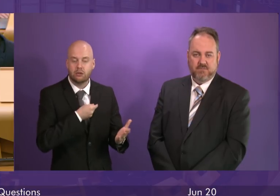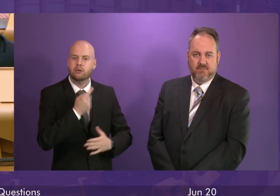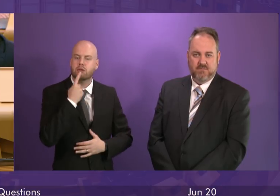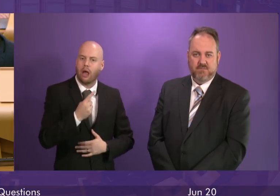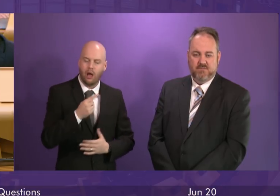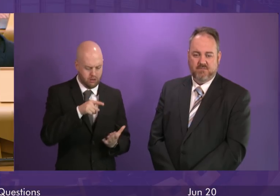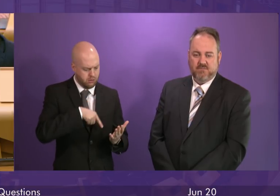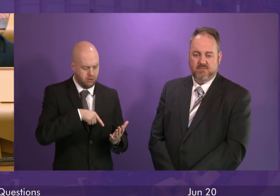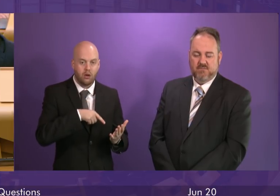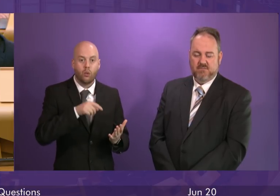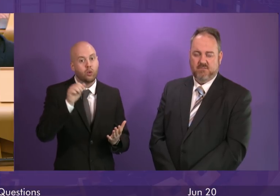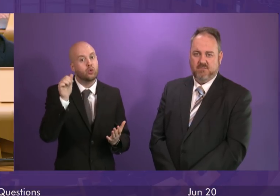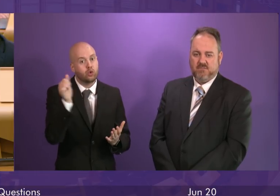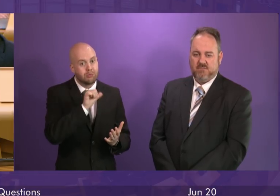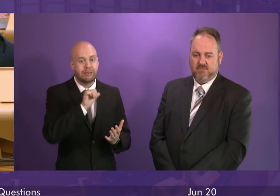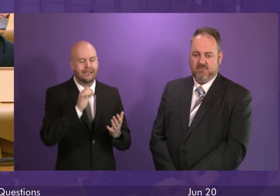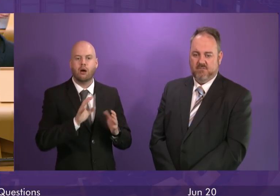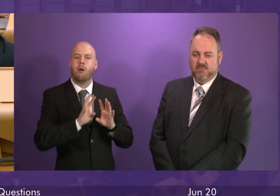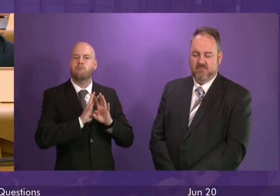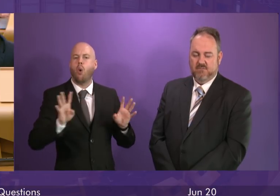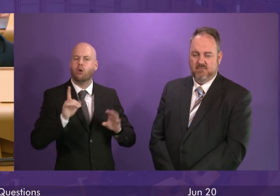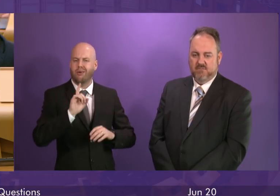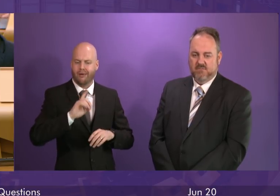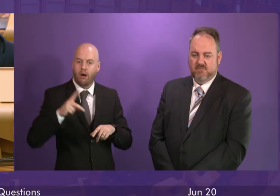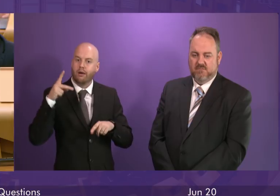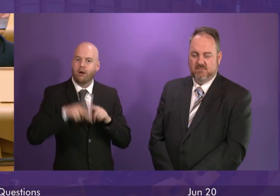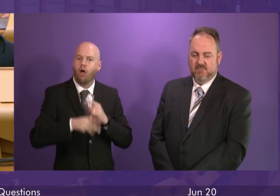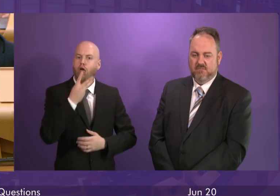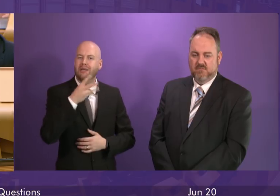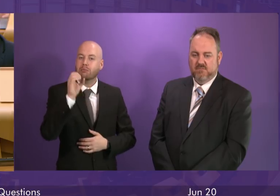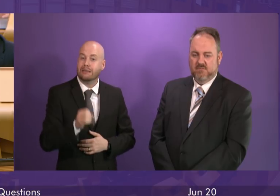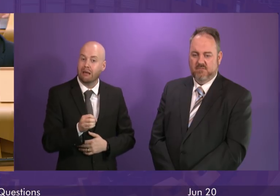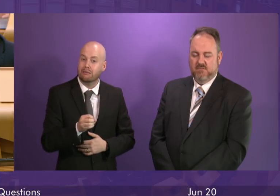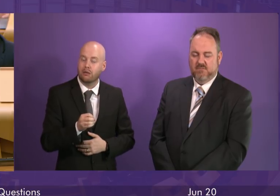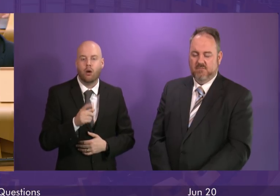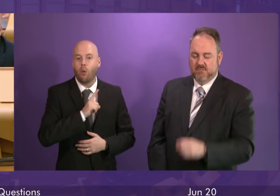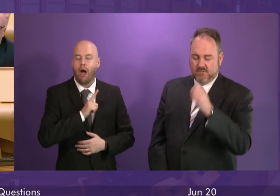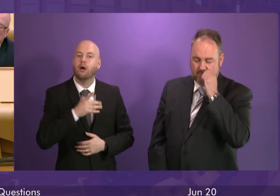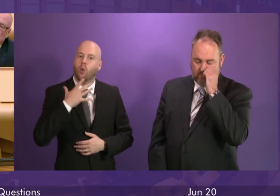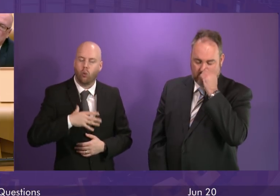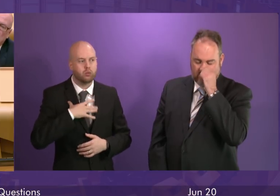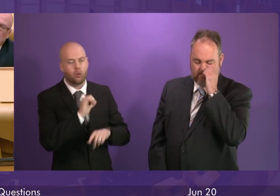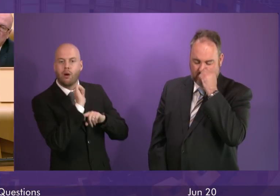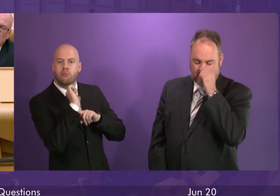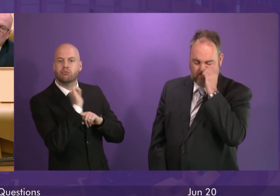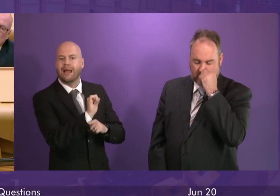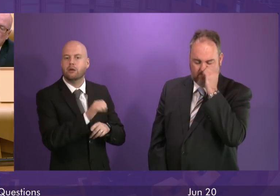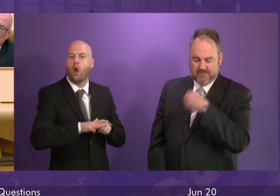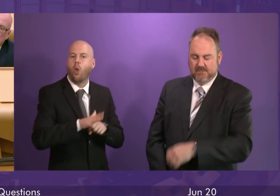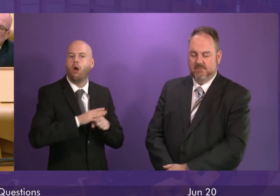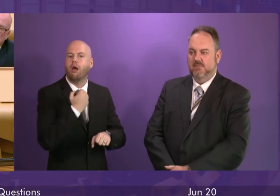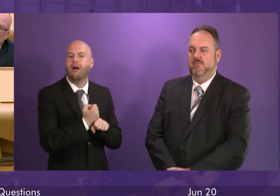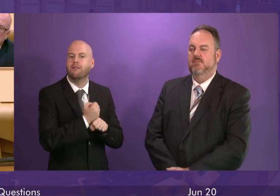that we had an across-the-board cut in budgets of 3% in order to protect local government services.